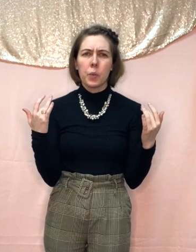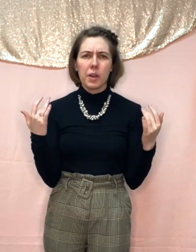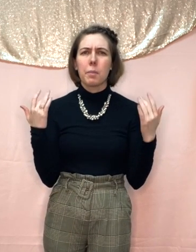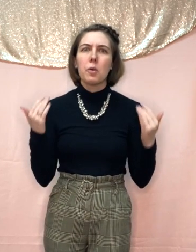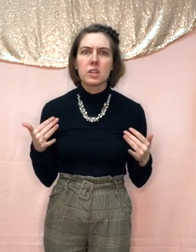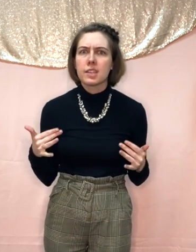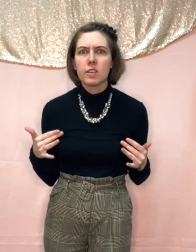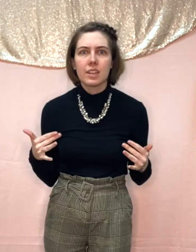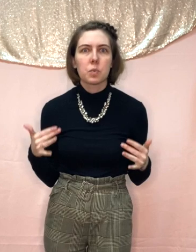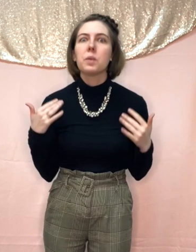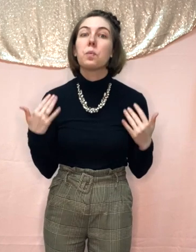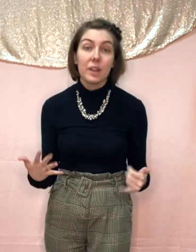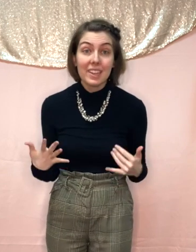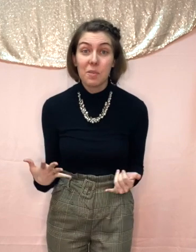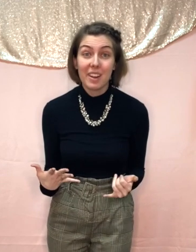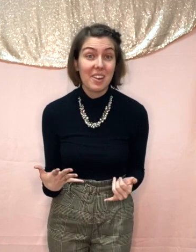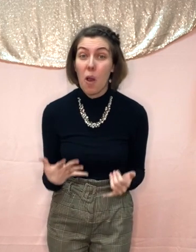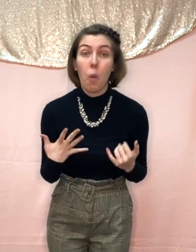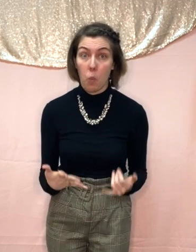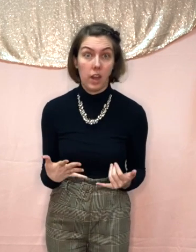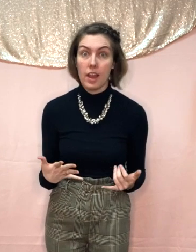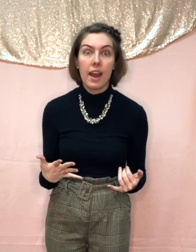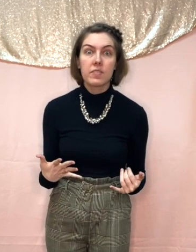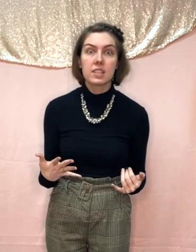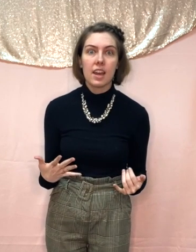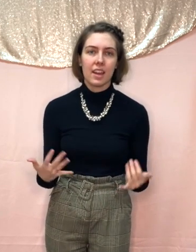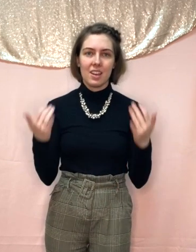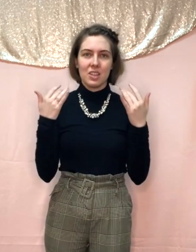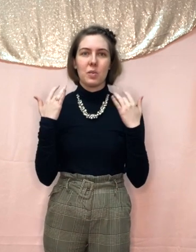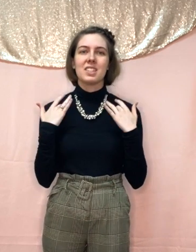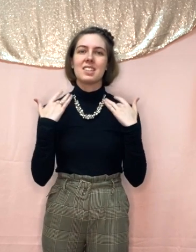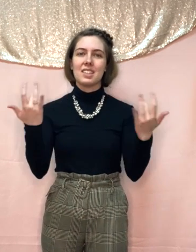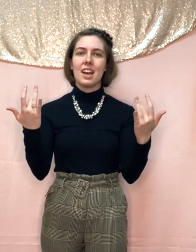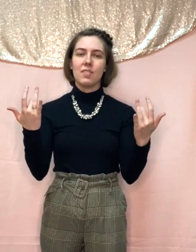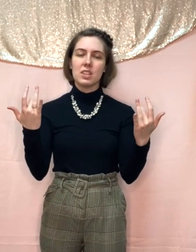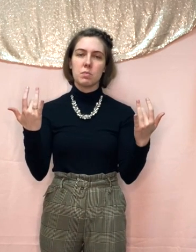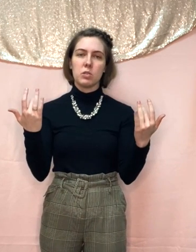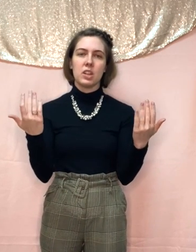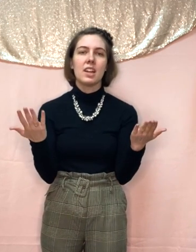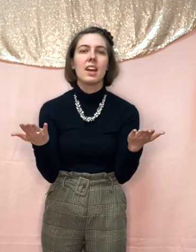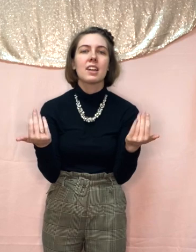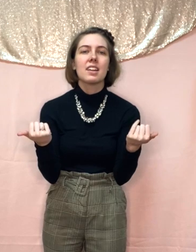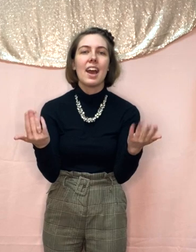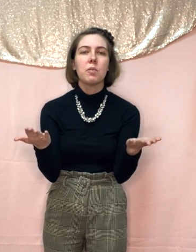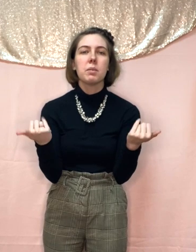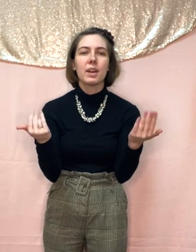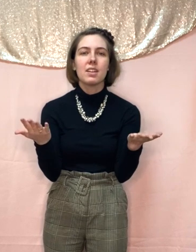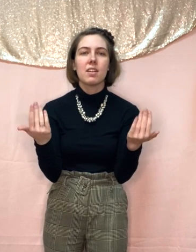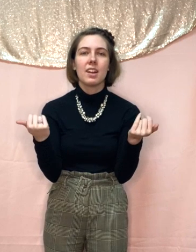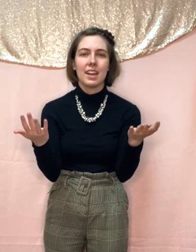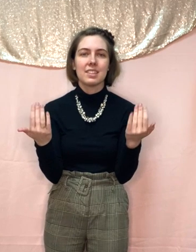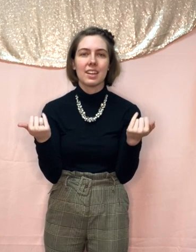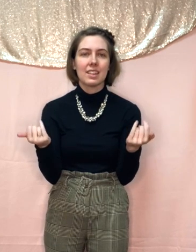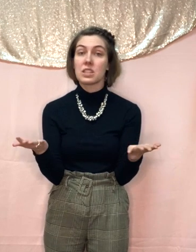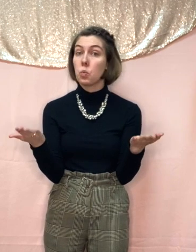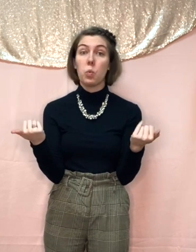we are more serious. We really want to know what do you have to say? So instead of this motion, now we bend